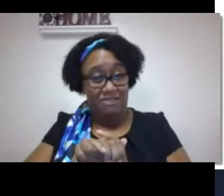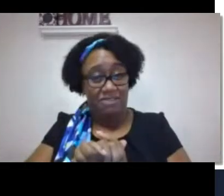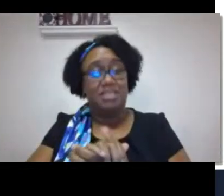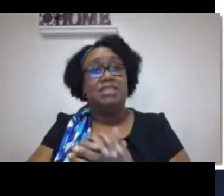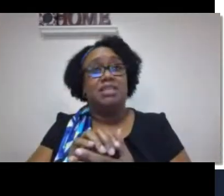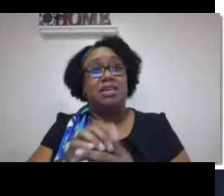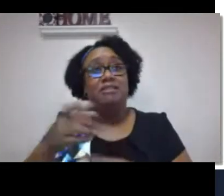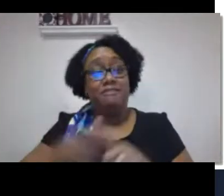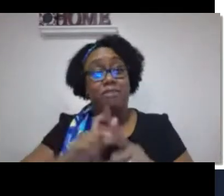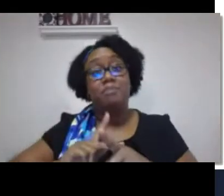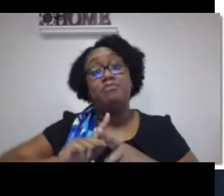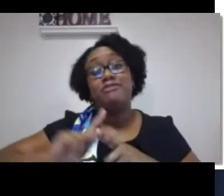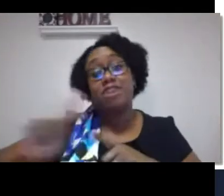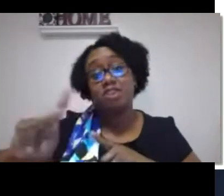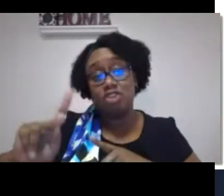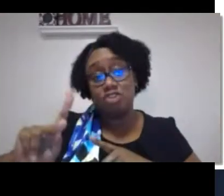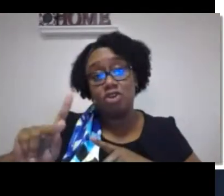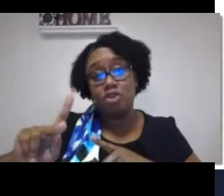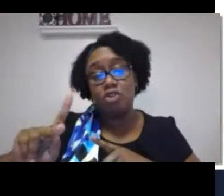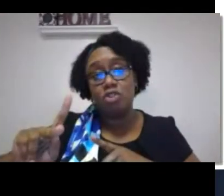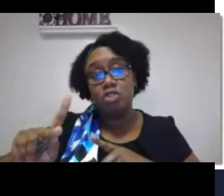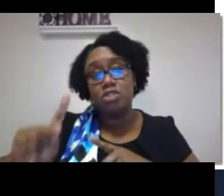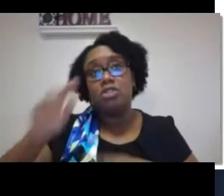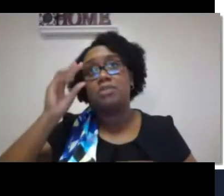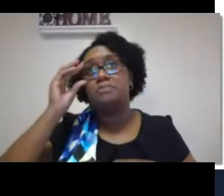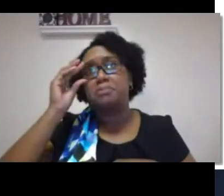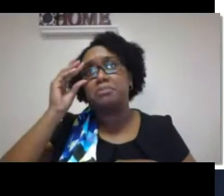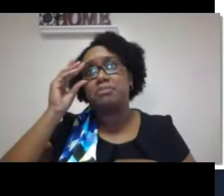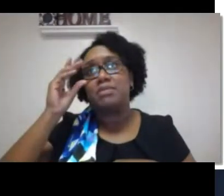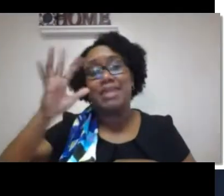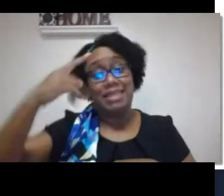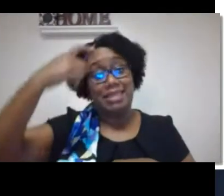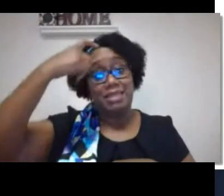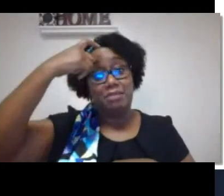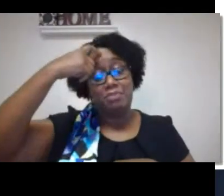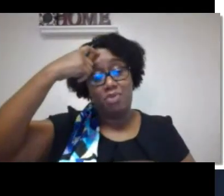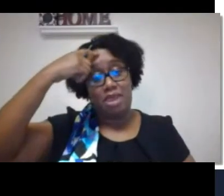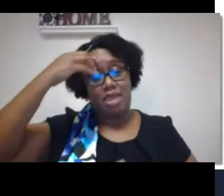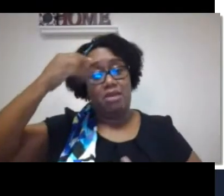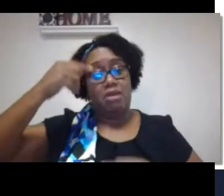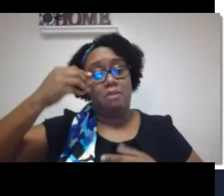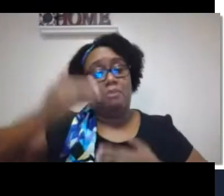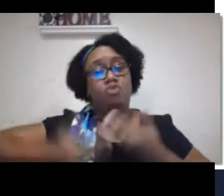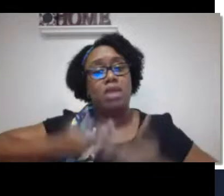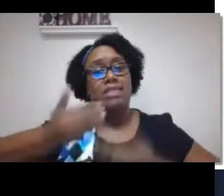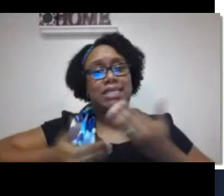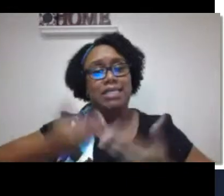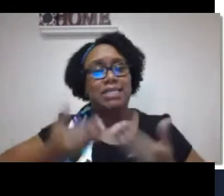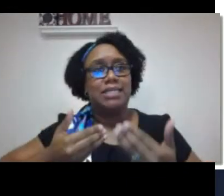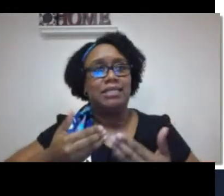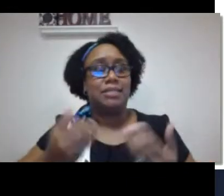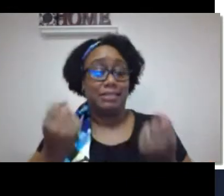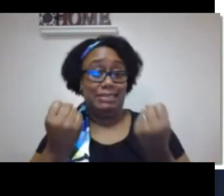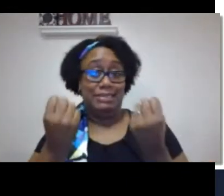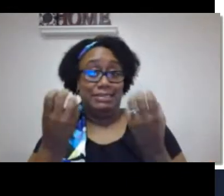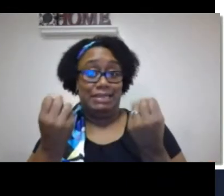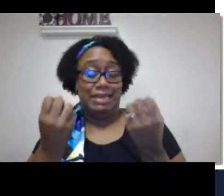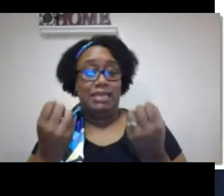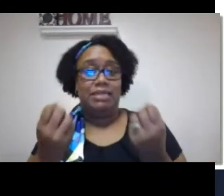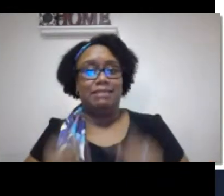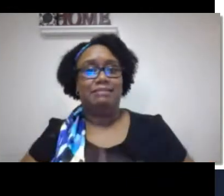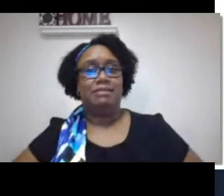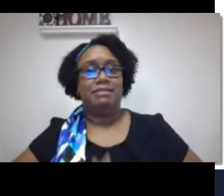many assumptions made. There are many beliefs within the